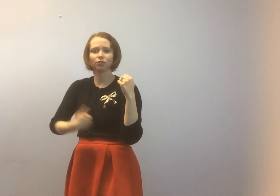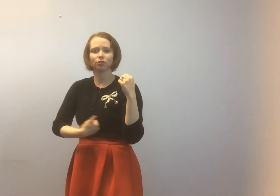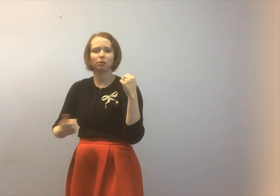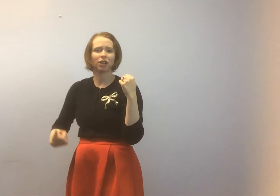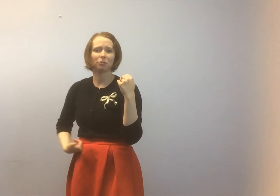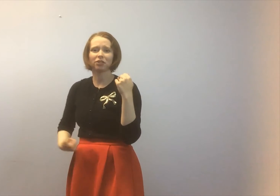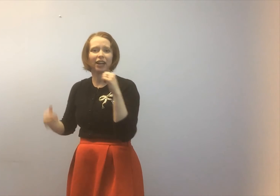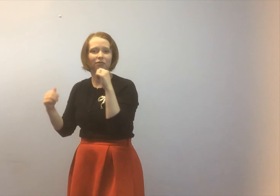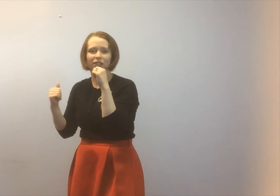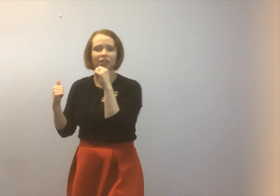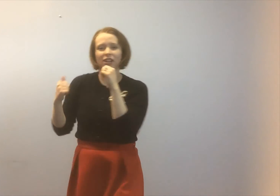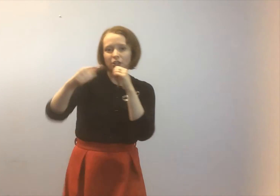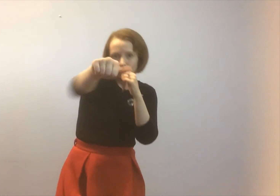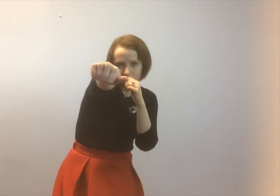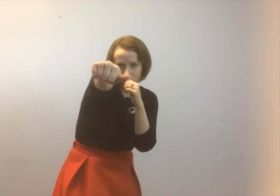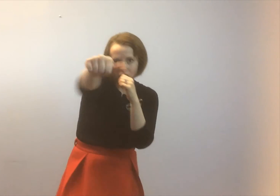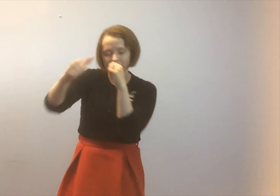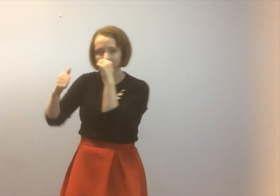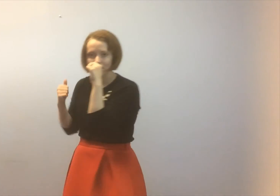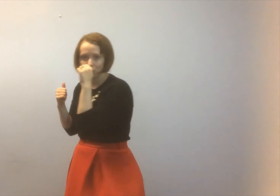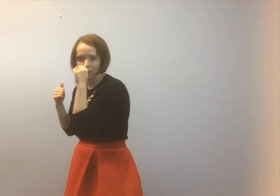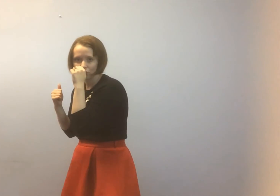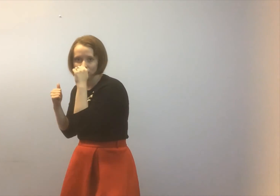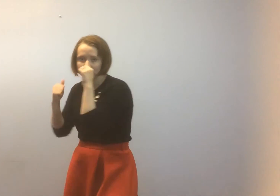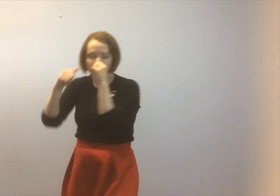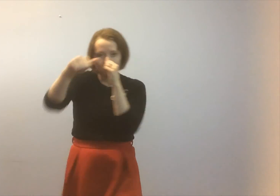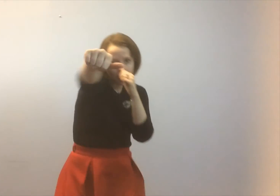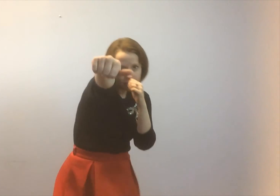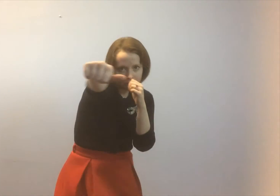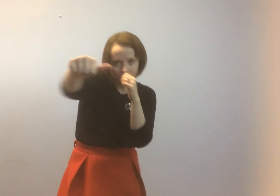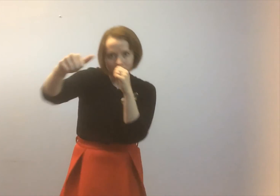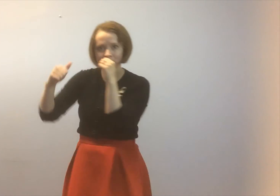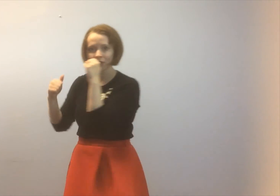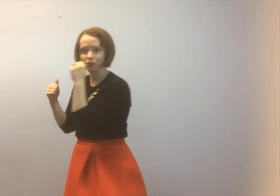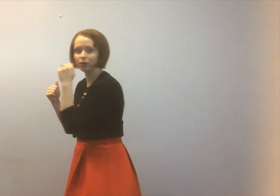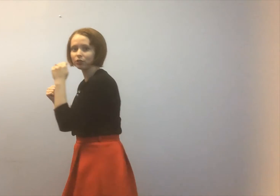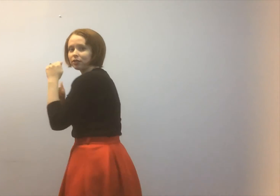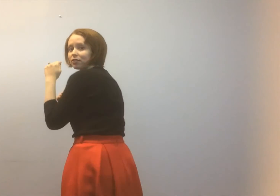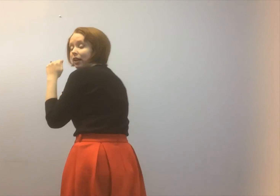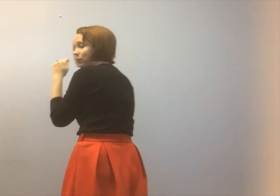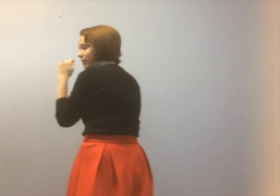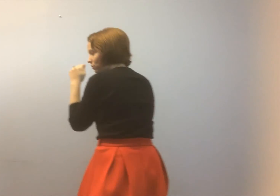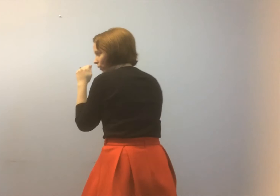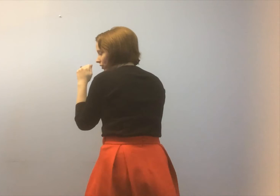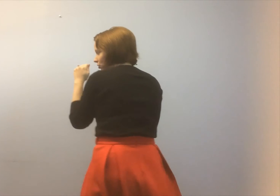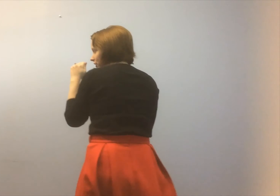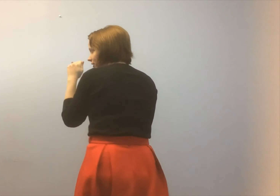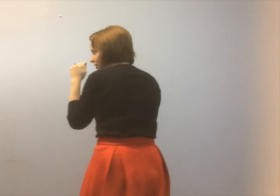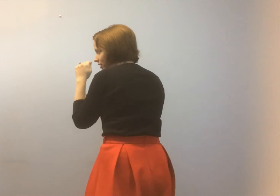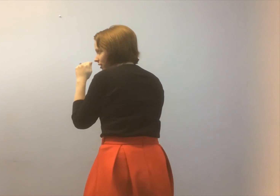you're just not going to have as much of an impact so I'll do this sideways as well so you can see